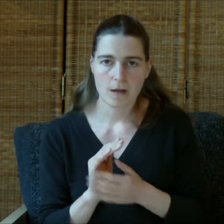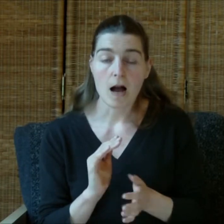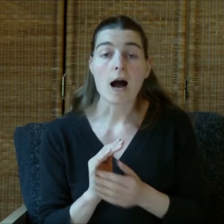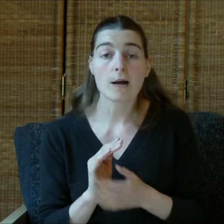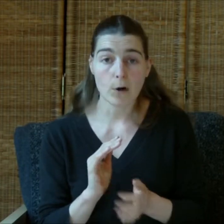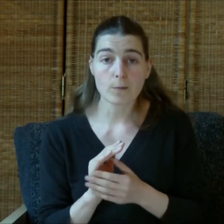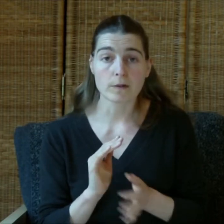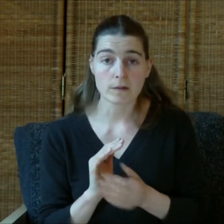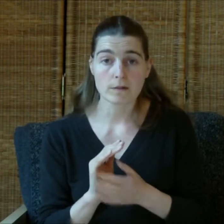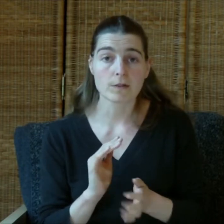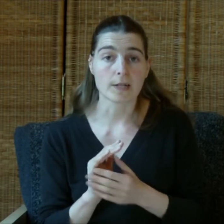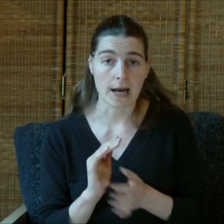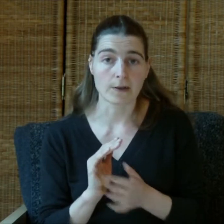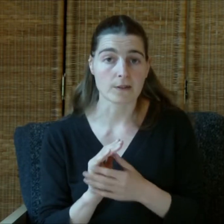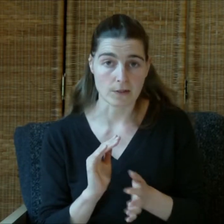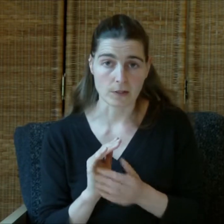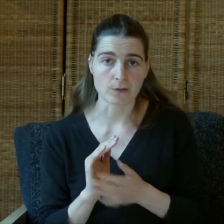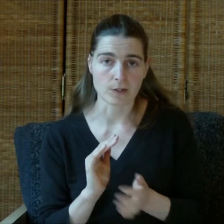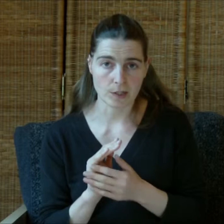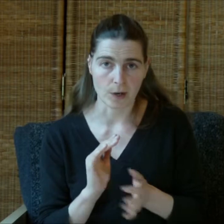I'm open to allowing the solution to come.